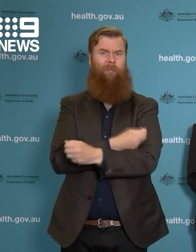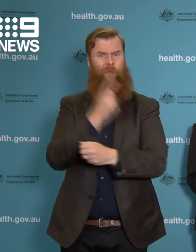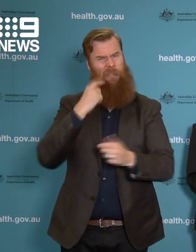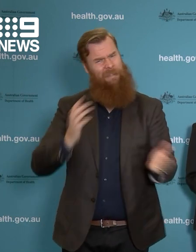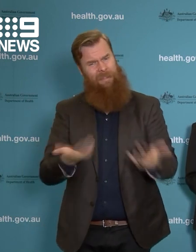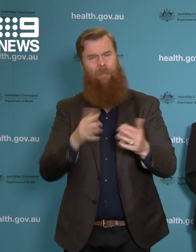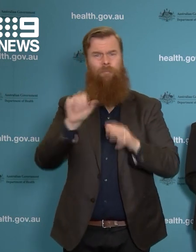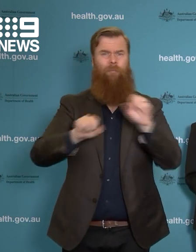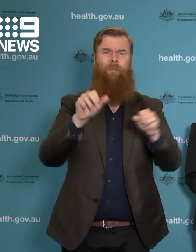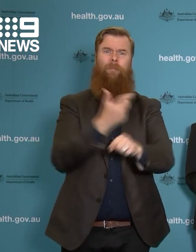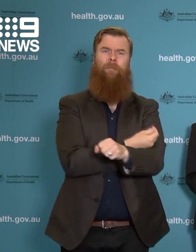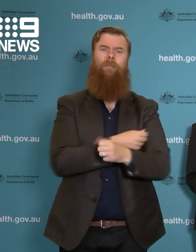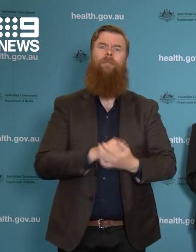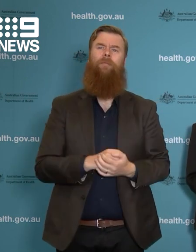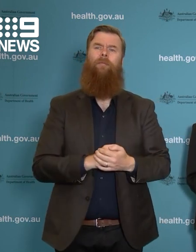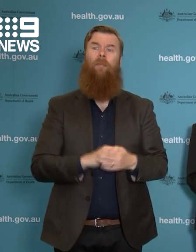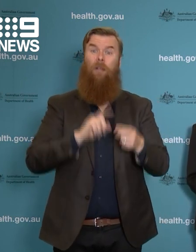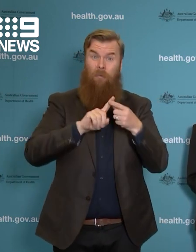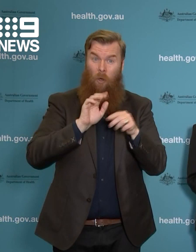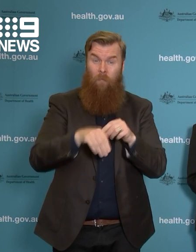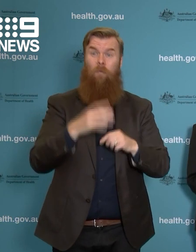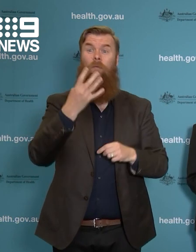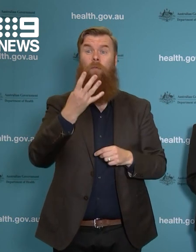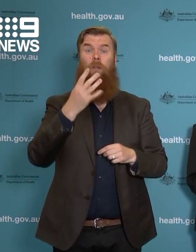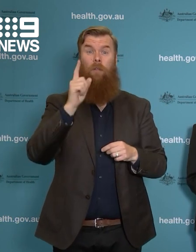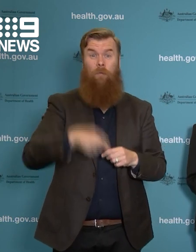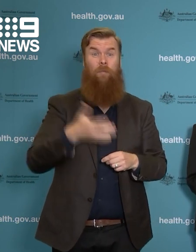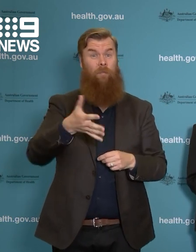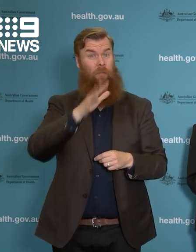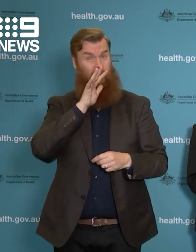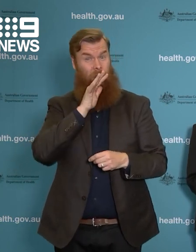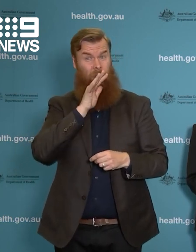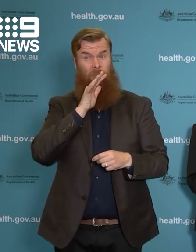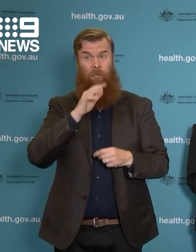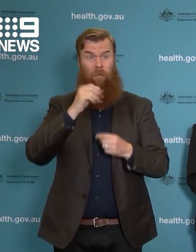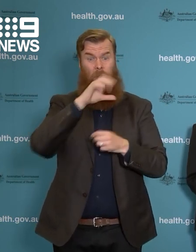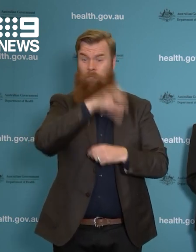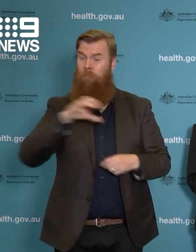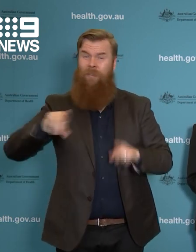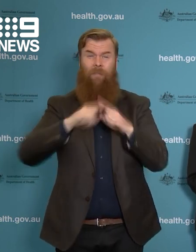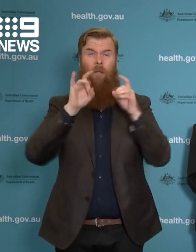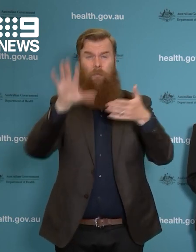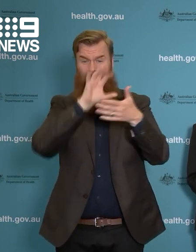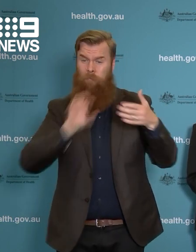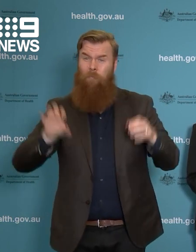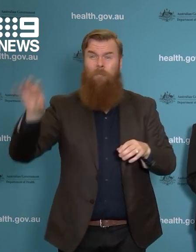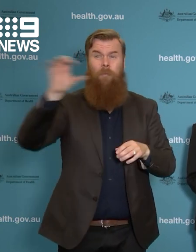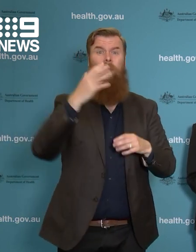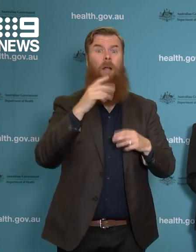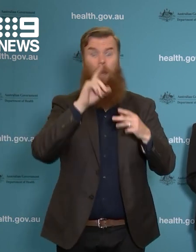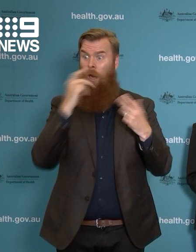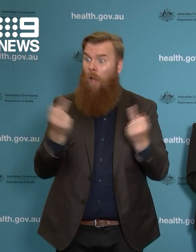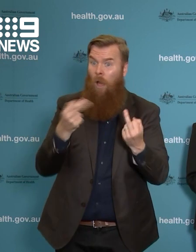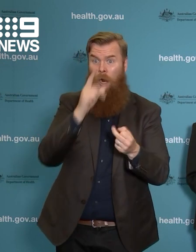still more than 4,500 sites across the country that have bookings available in the next one to three days. And in terms of keeping